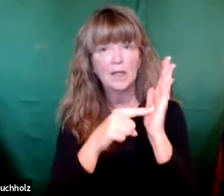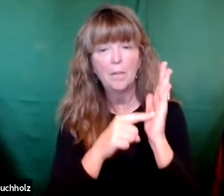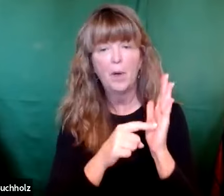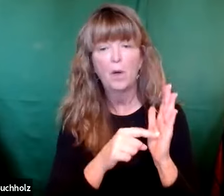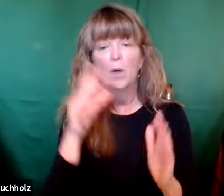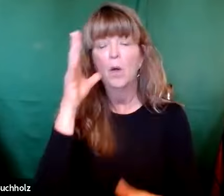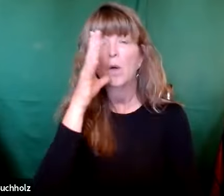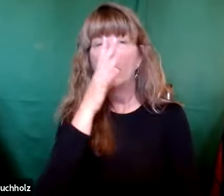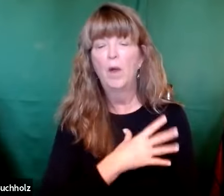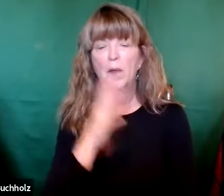For example,